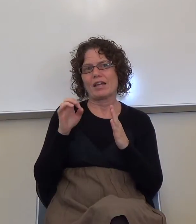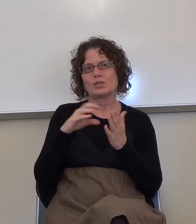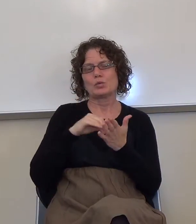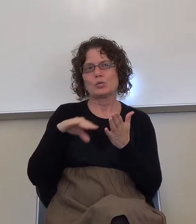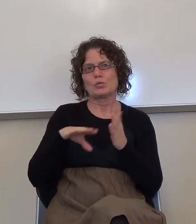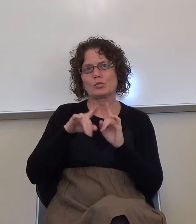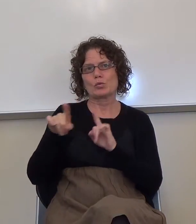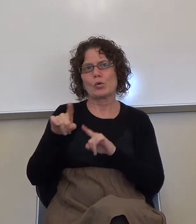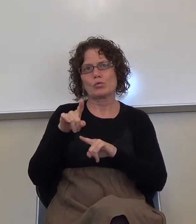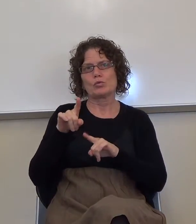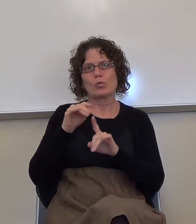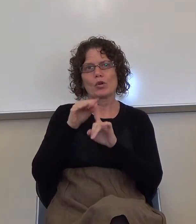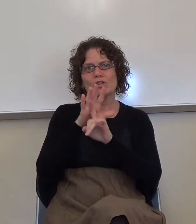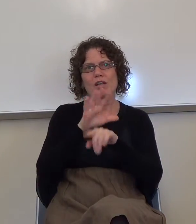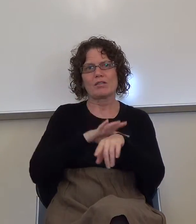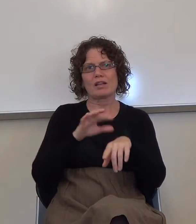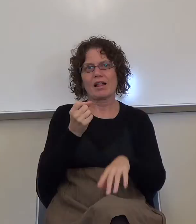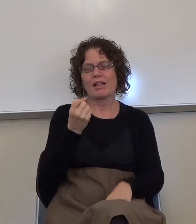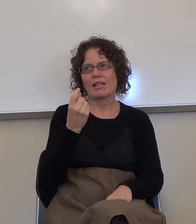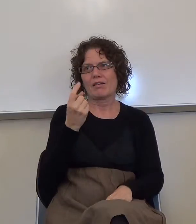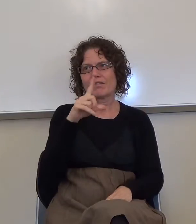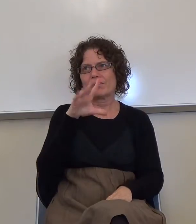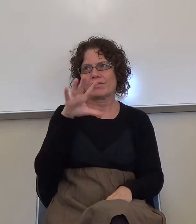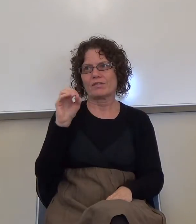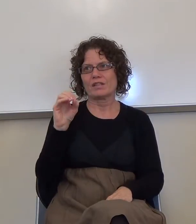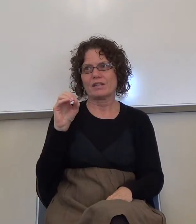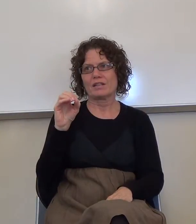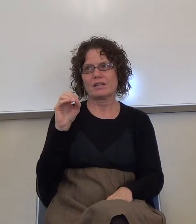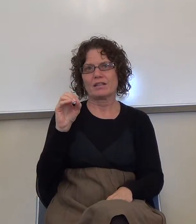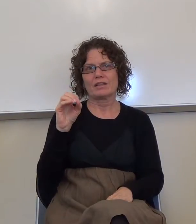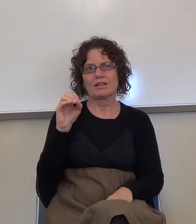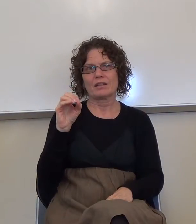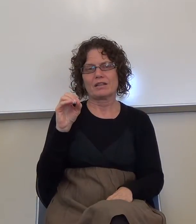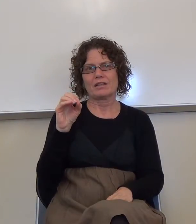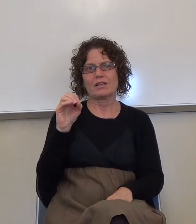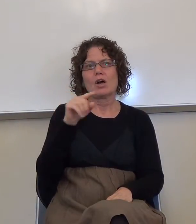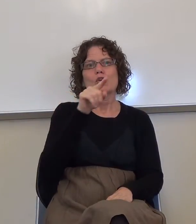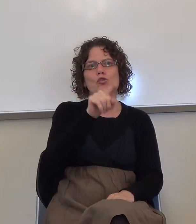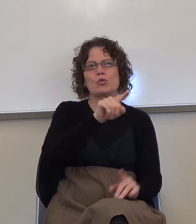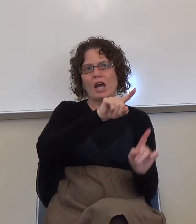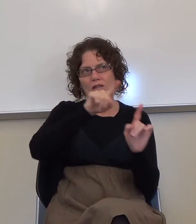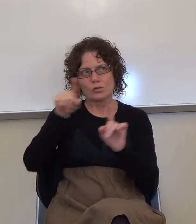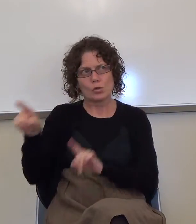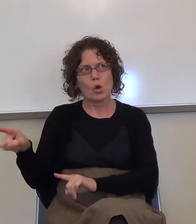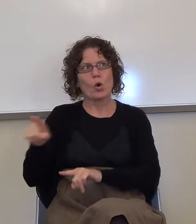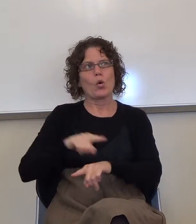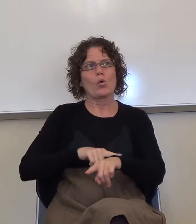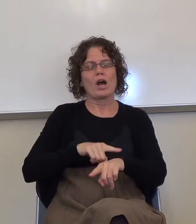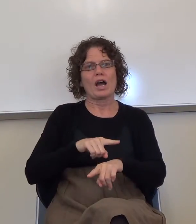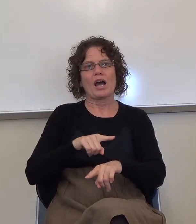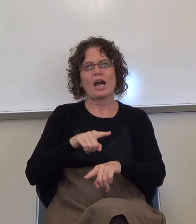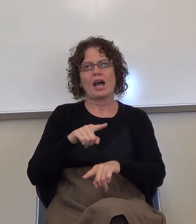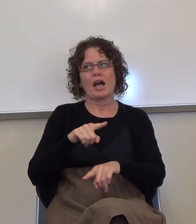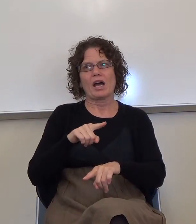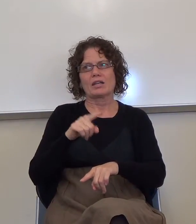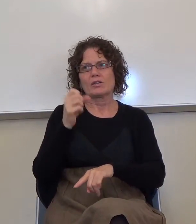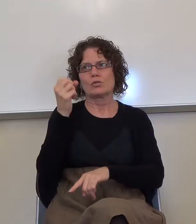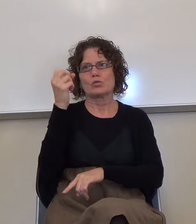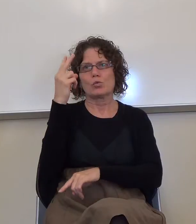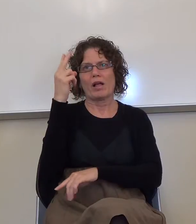11.50. Oh! So you guys go down there at, well, halfway through this class. Is that in 1